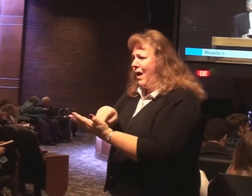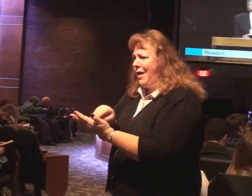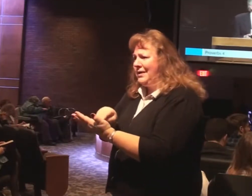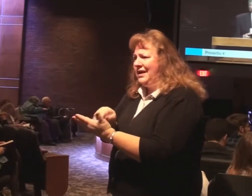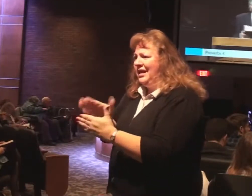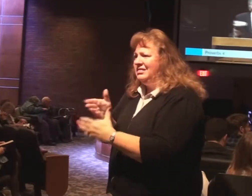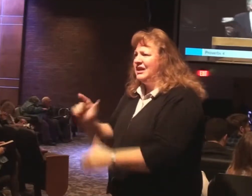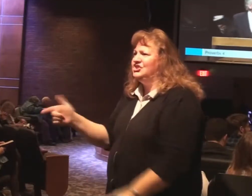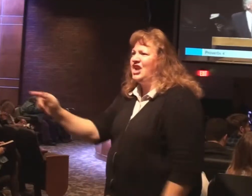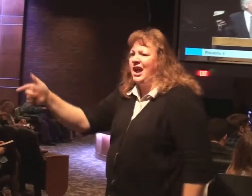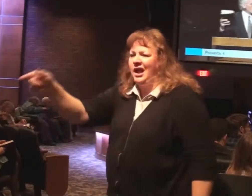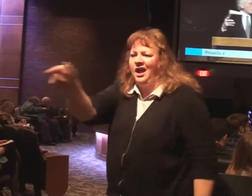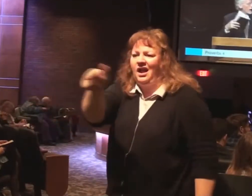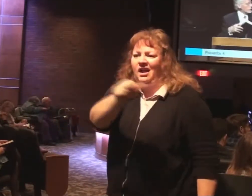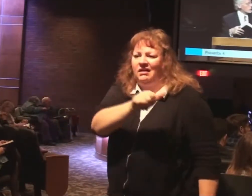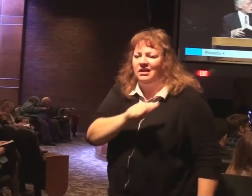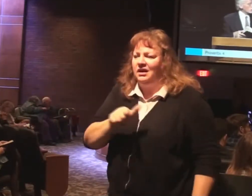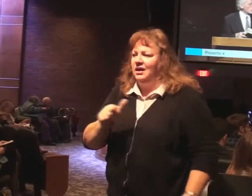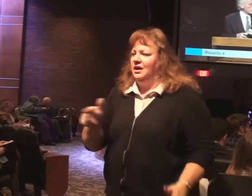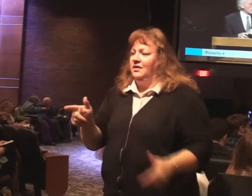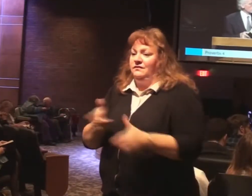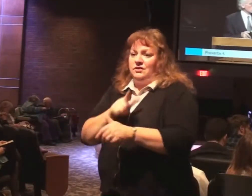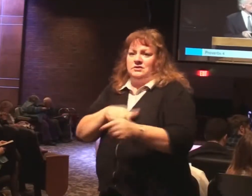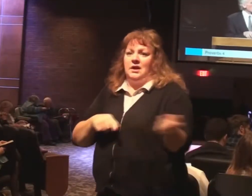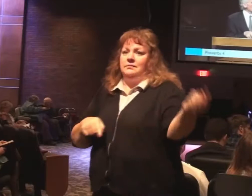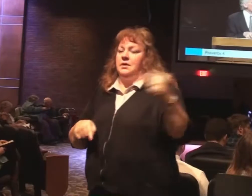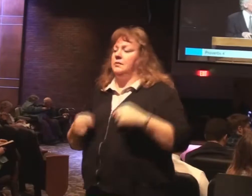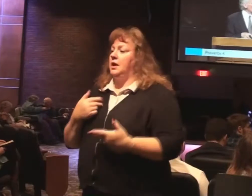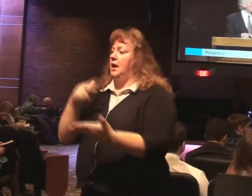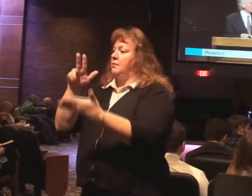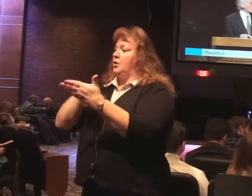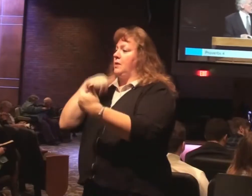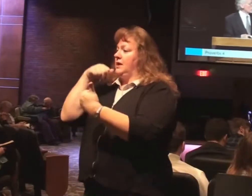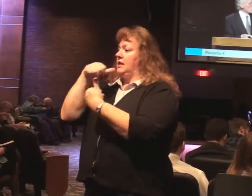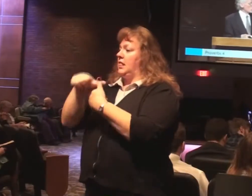Think about it here. If you just came and gathered this morning. And I was going to read you the letter to the Hebrews.